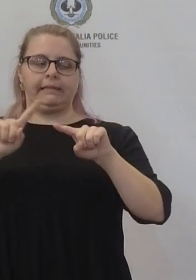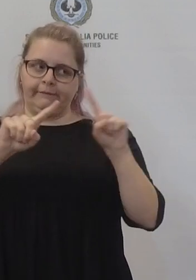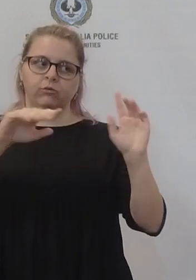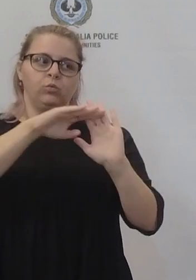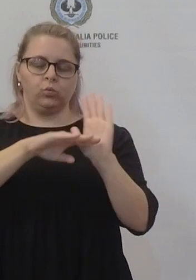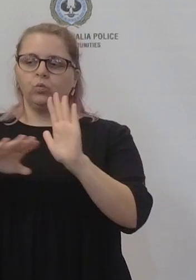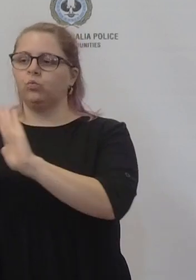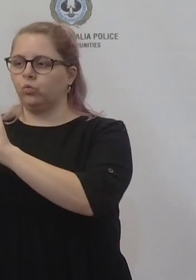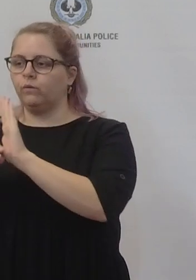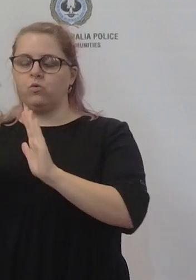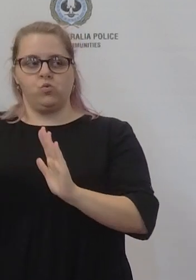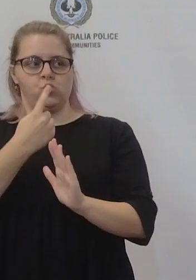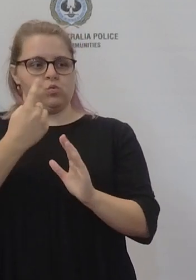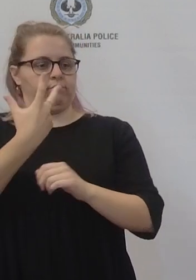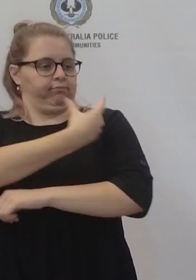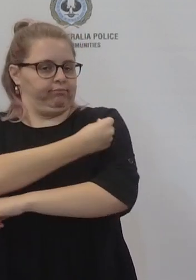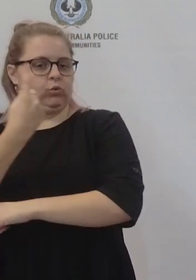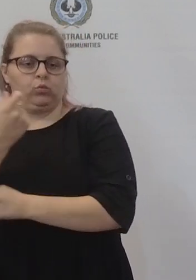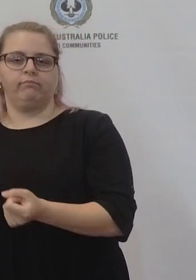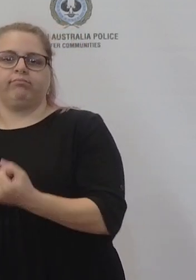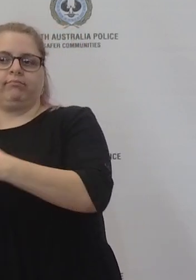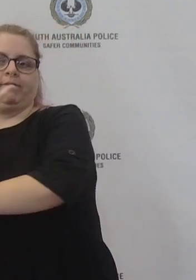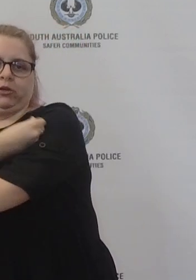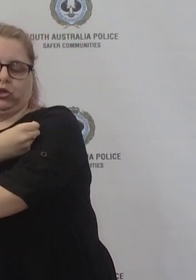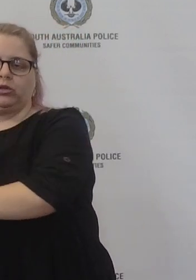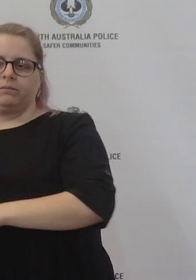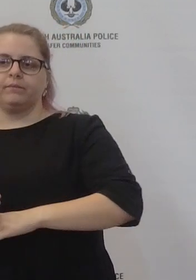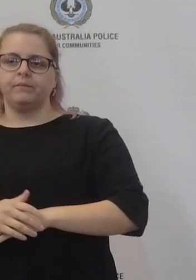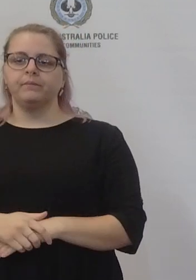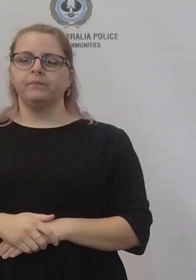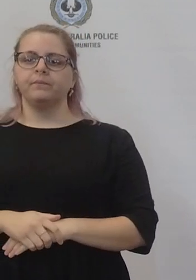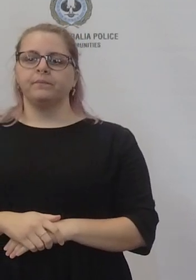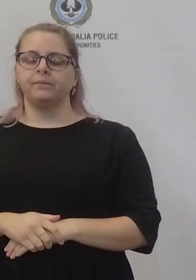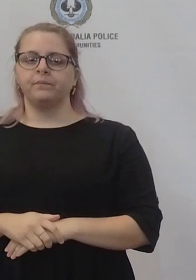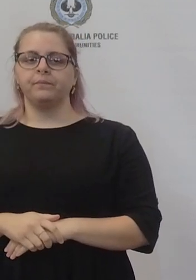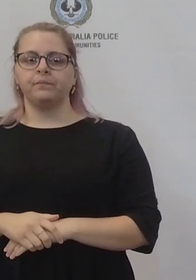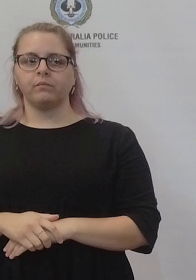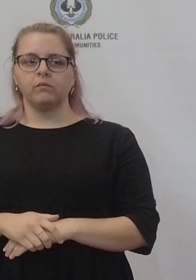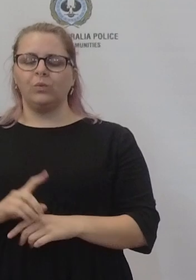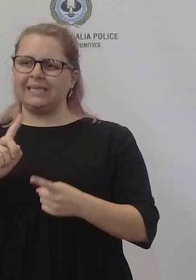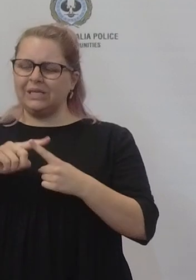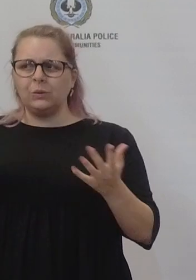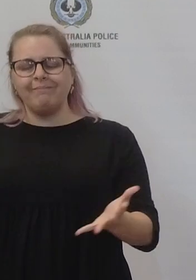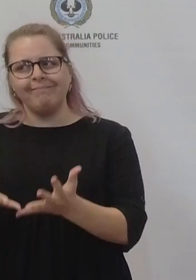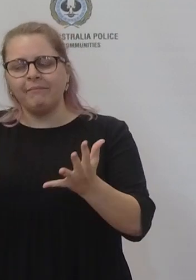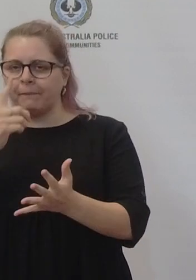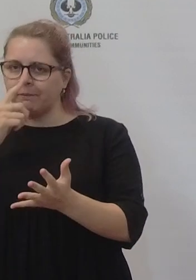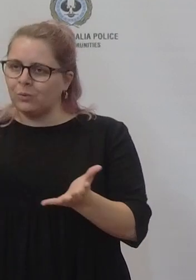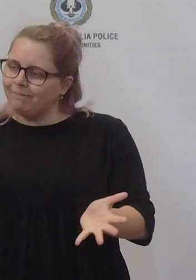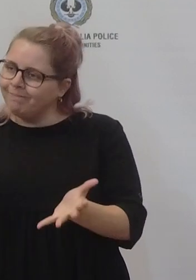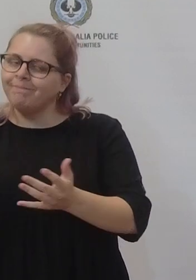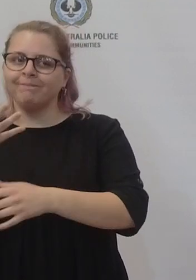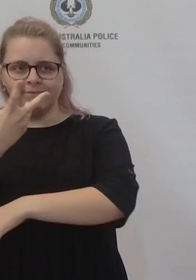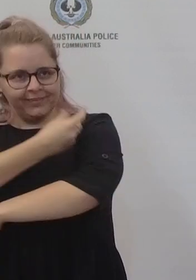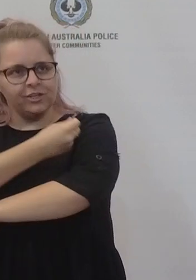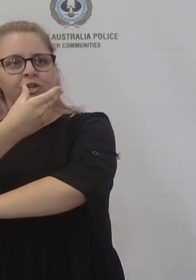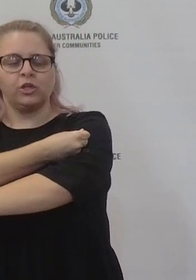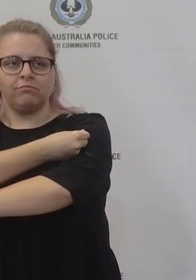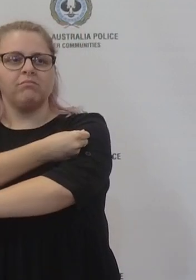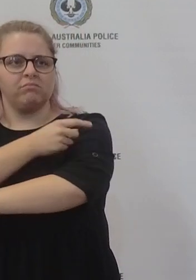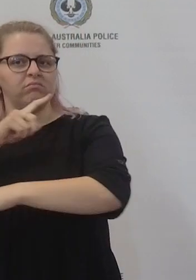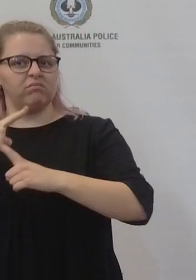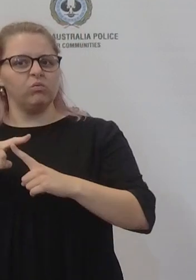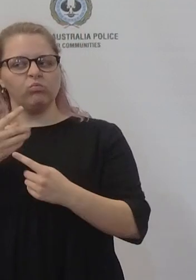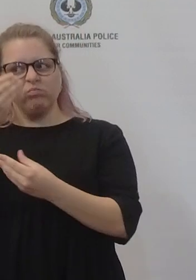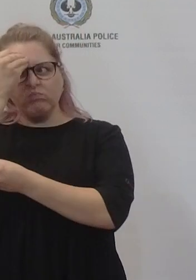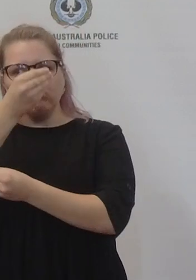there and it's still the strong advice that people should be vaccinated and up to date with their vaccinations and that is the position that South